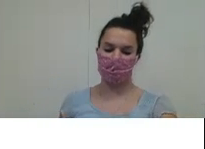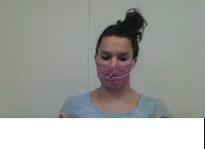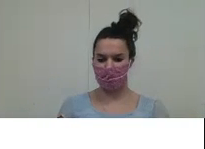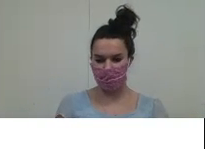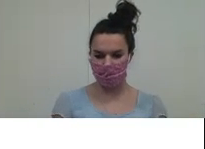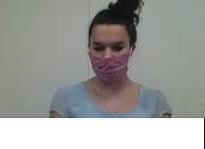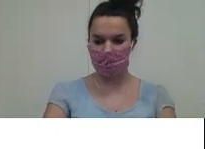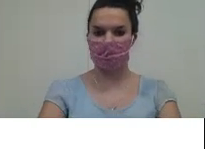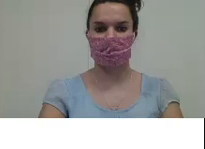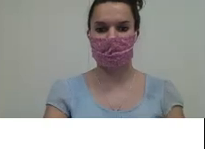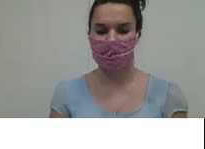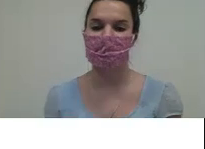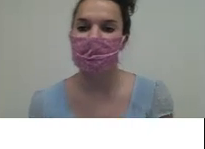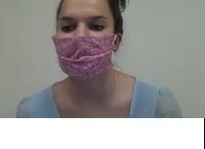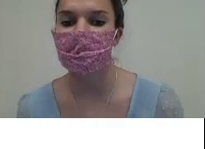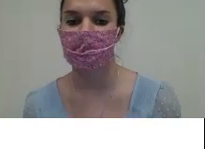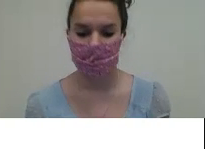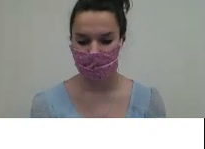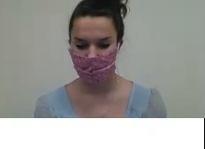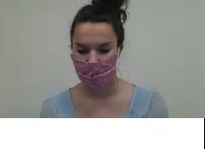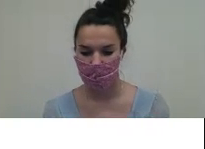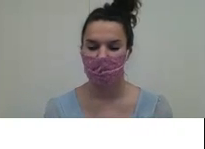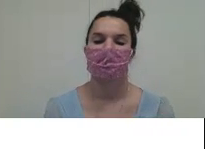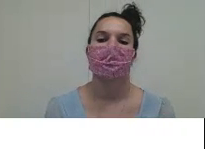one. Can you build this? Actually, no one. Build this.